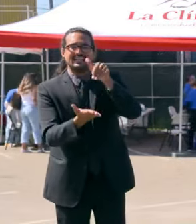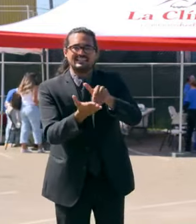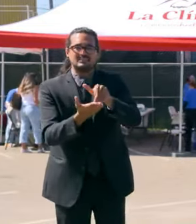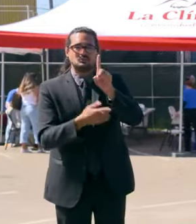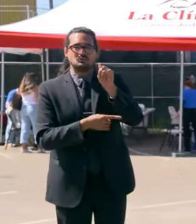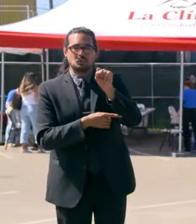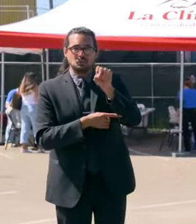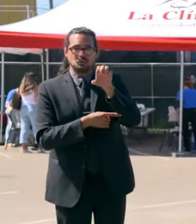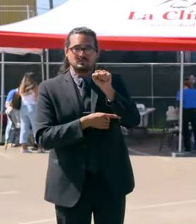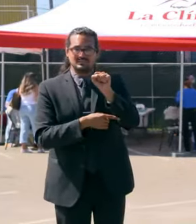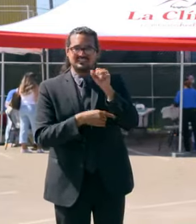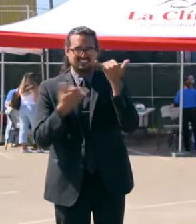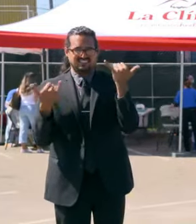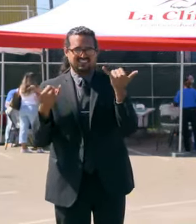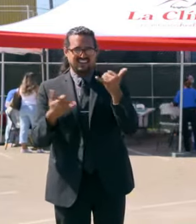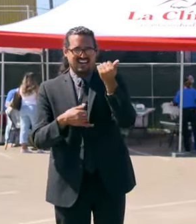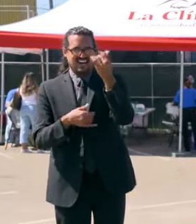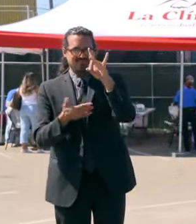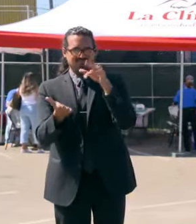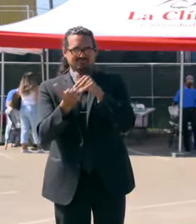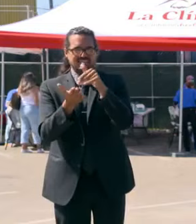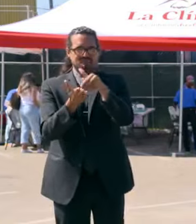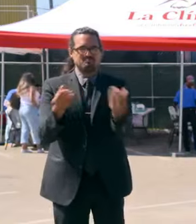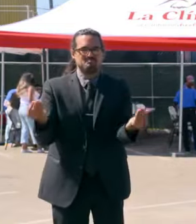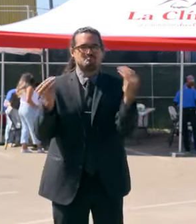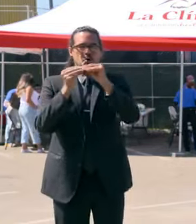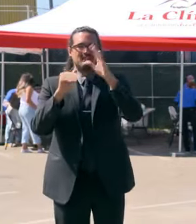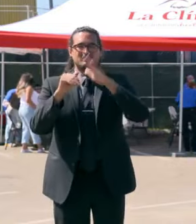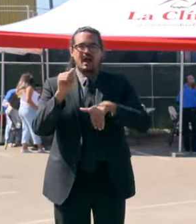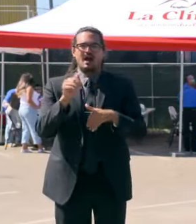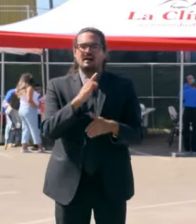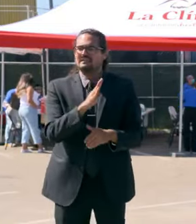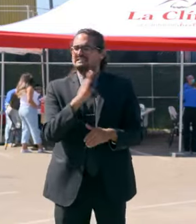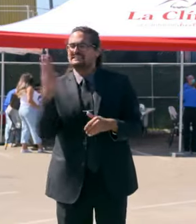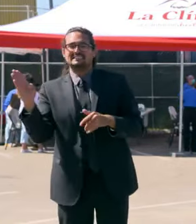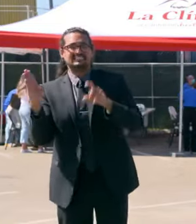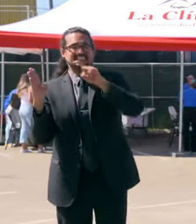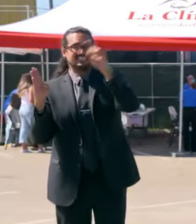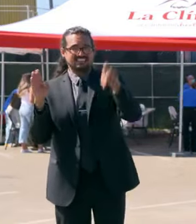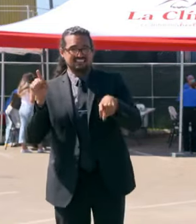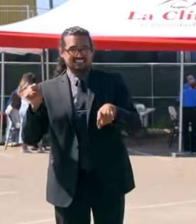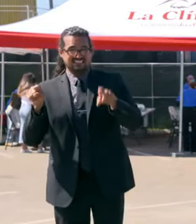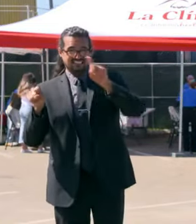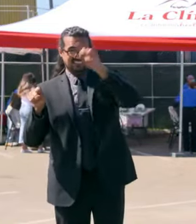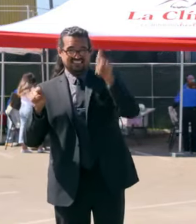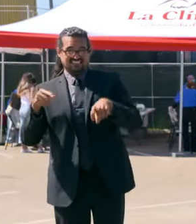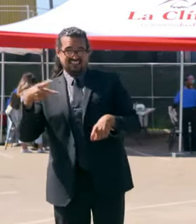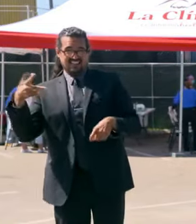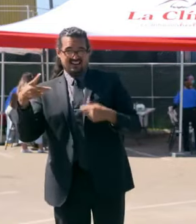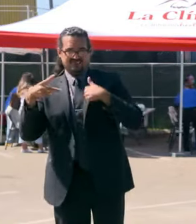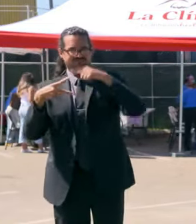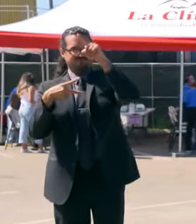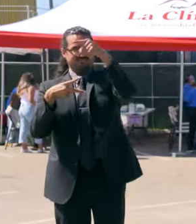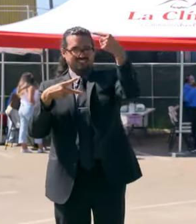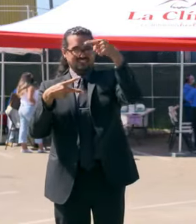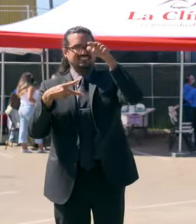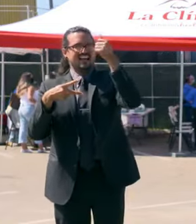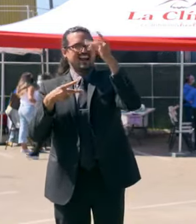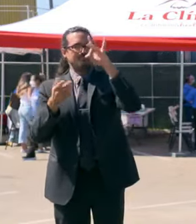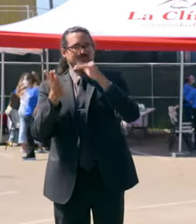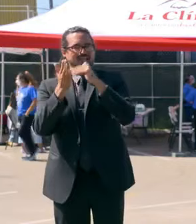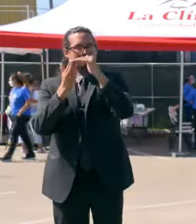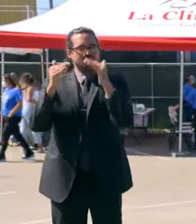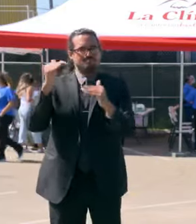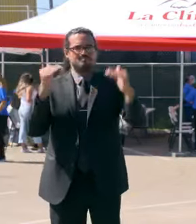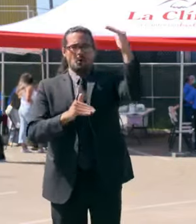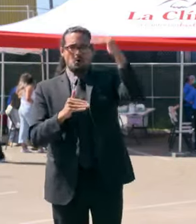than the next highest state, the state of Texas. And we're very proud of that, and we're very proud of the efforts here in Alameda County